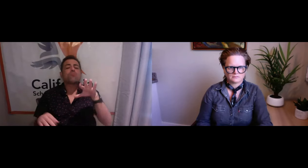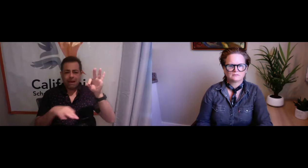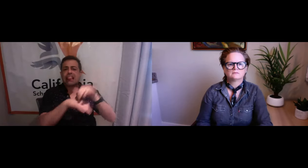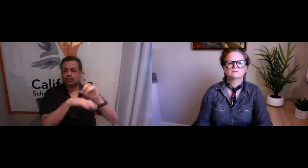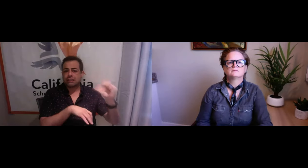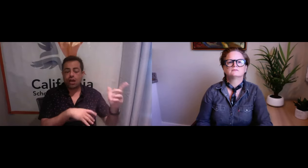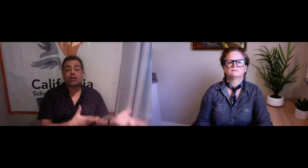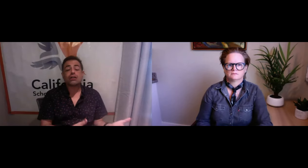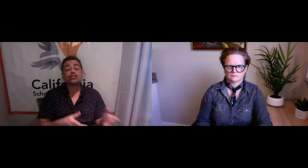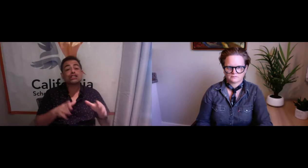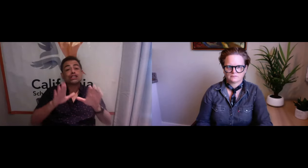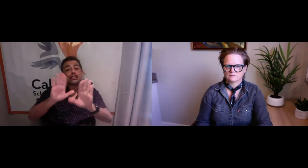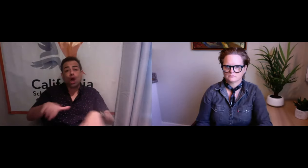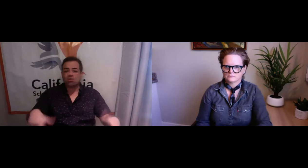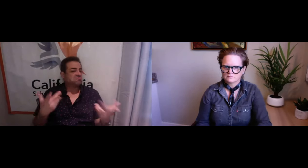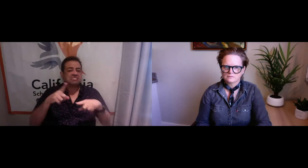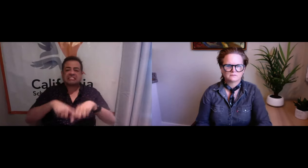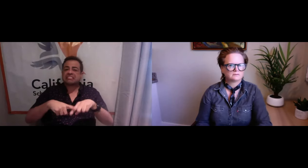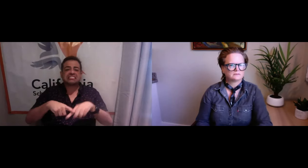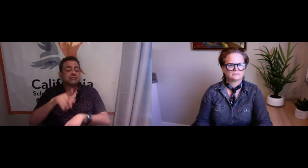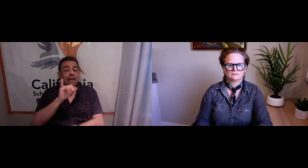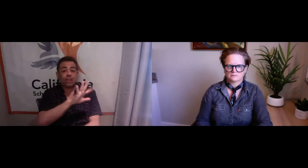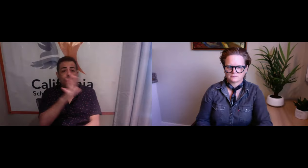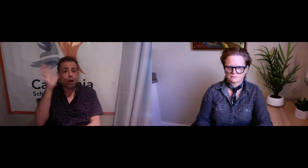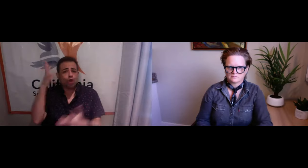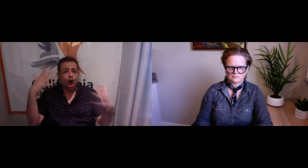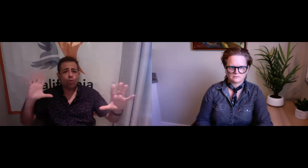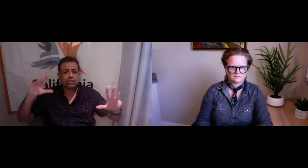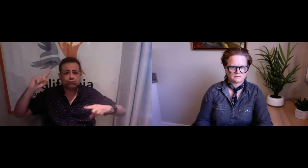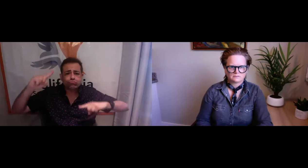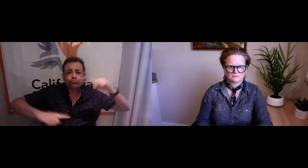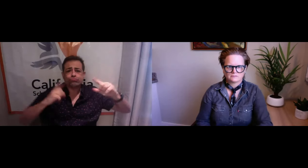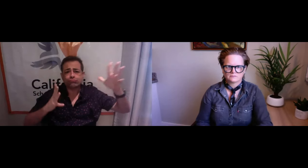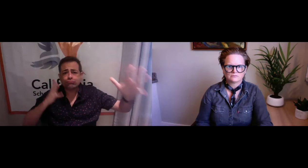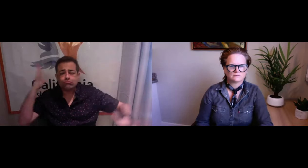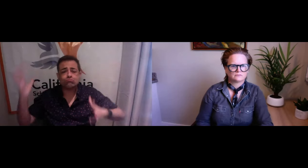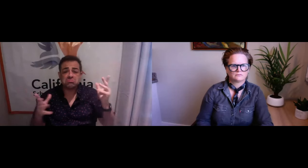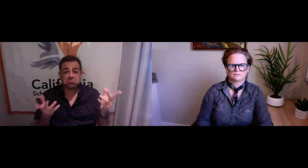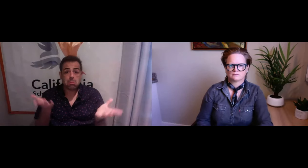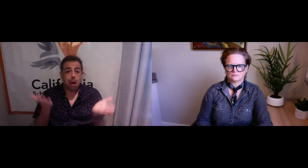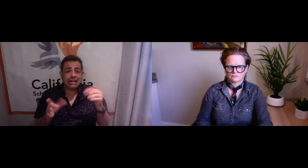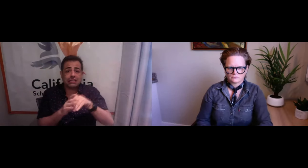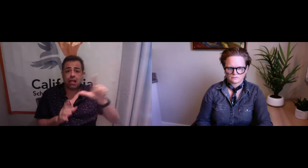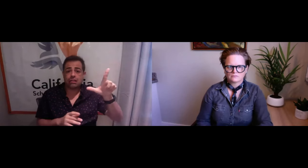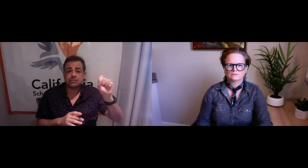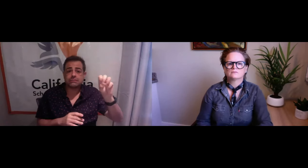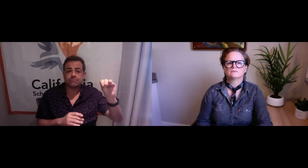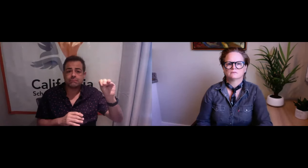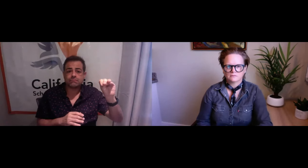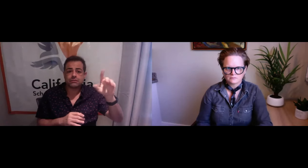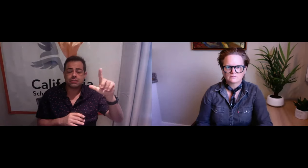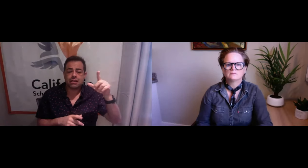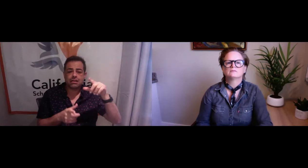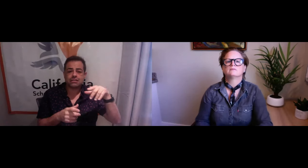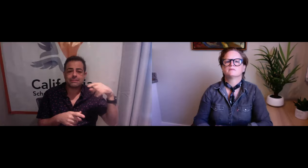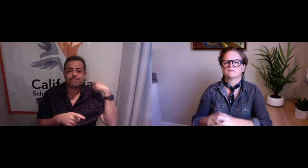Spanish, don't speak English, that's fine. The kids will get English later. This is not necessarily language dependent. Just keep signing and